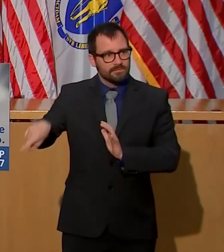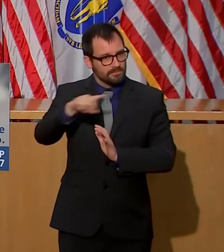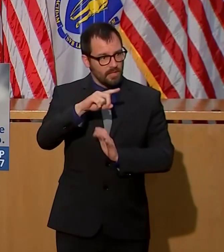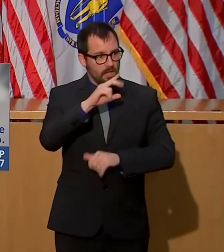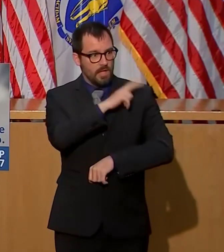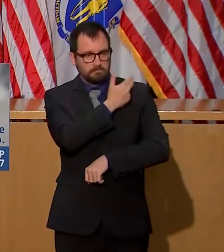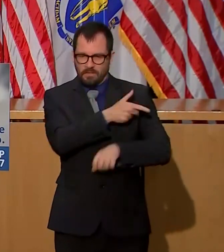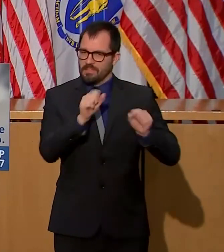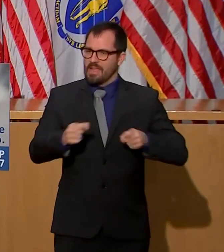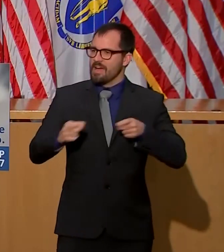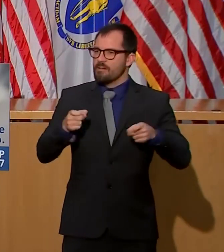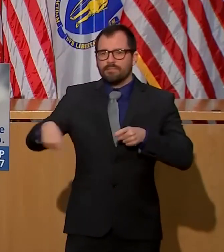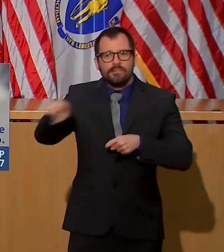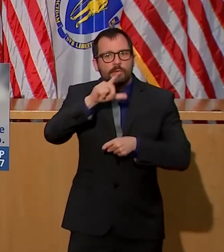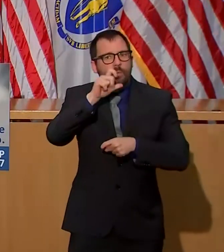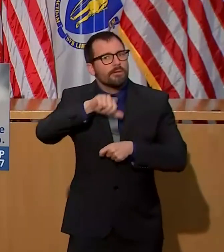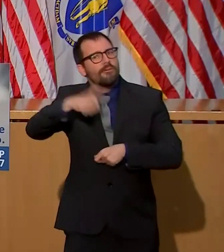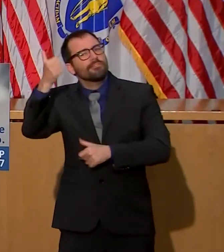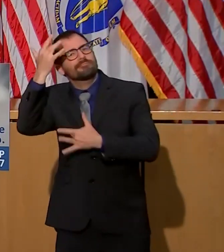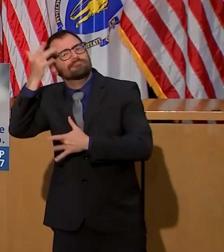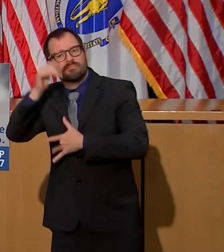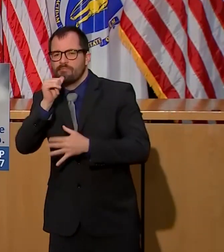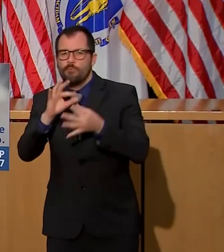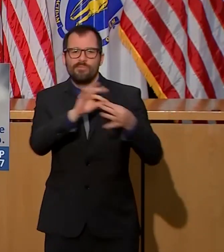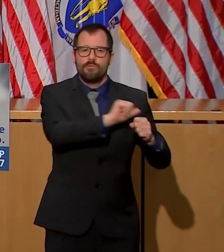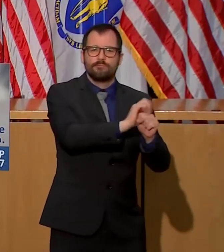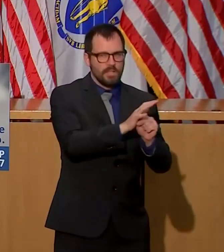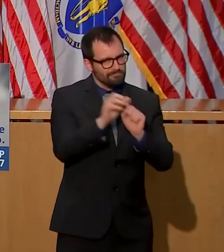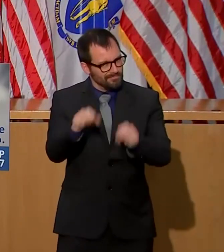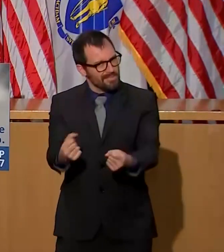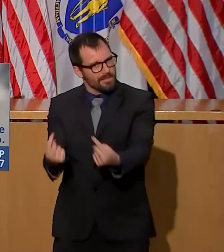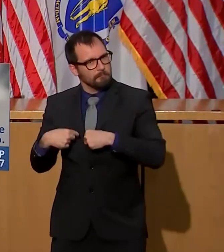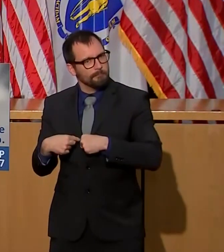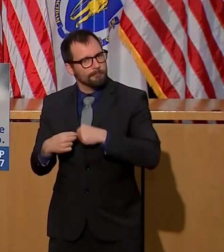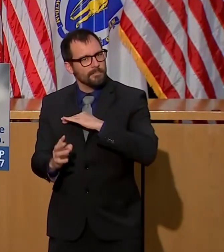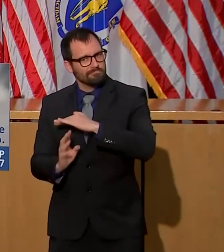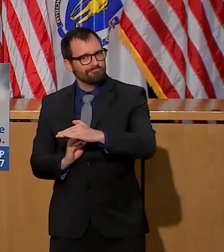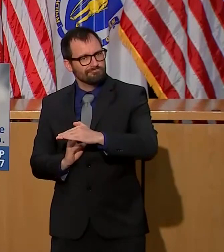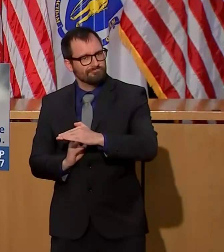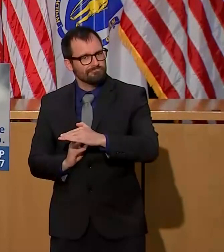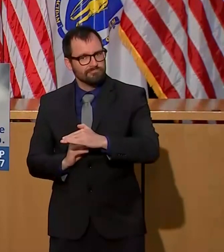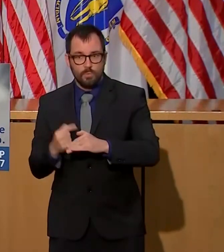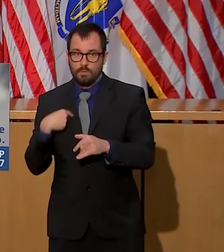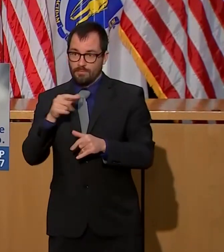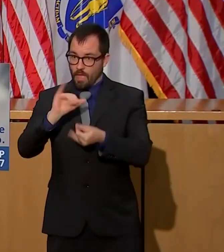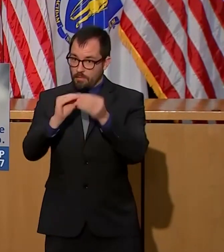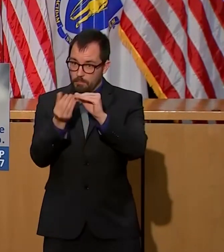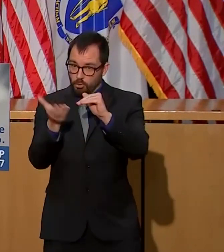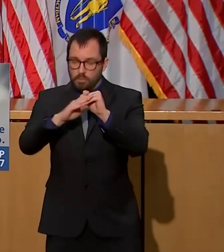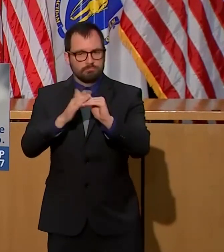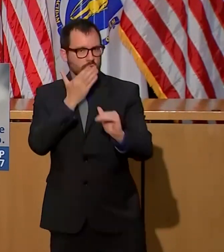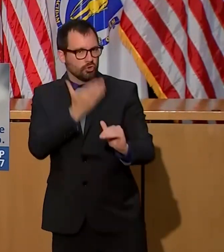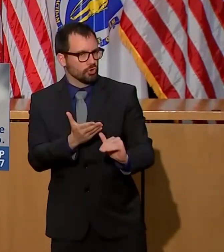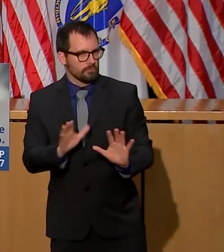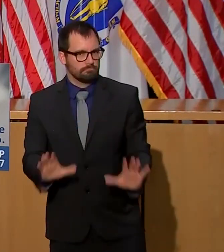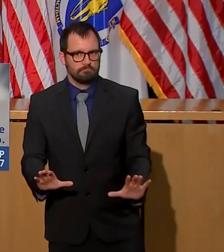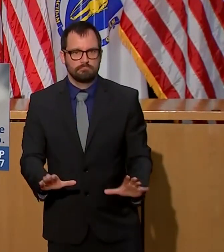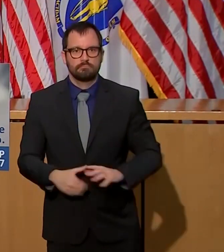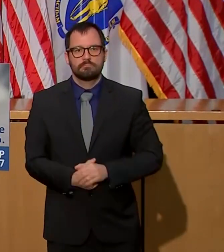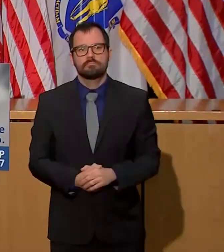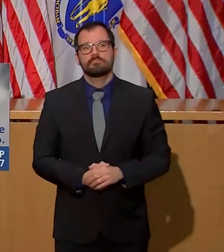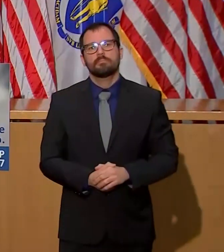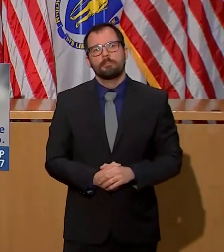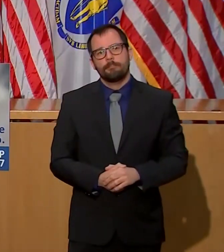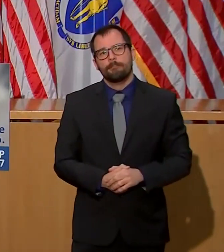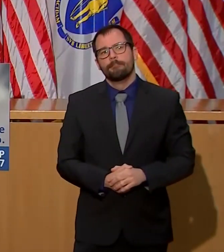the COVID-19 population as that population surges and plateaus, we continue to